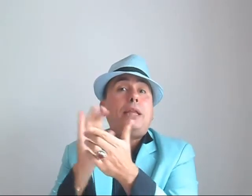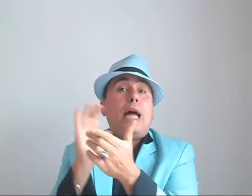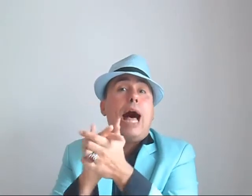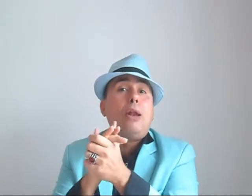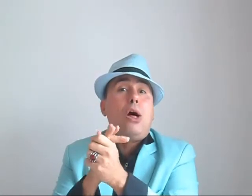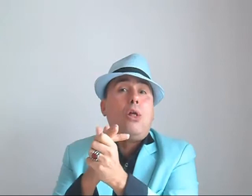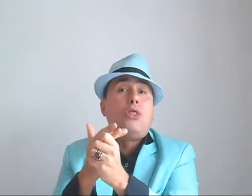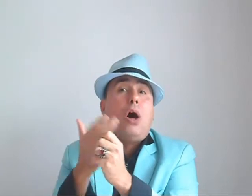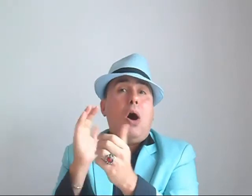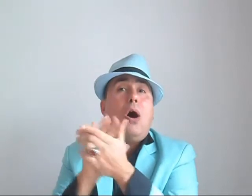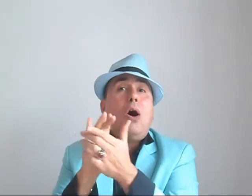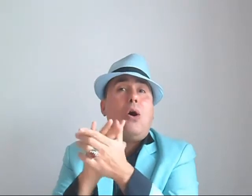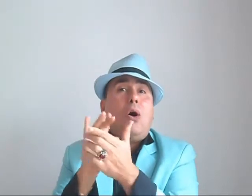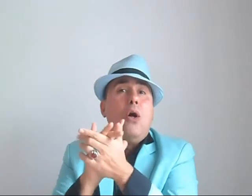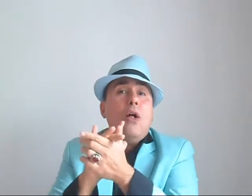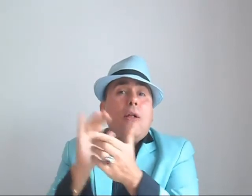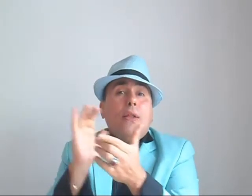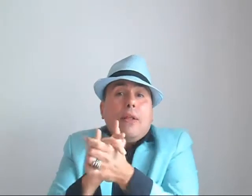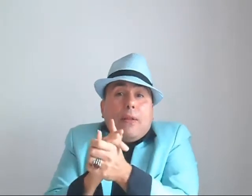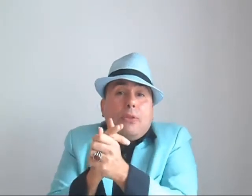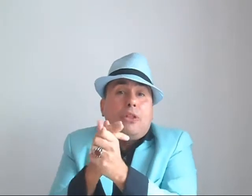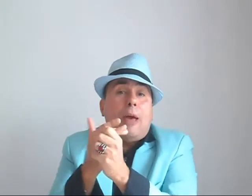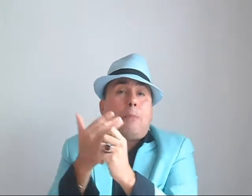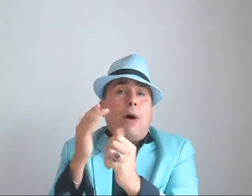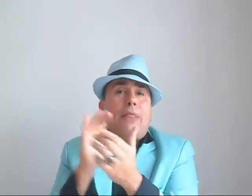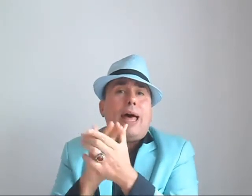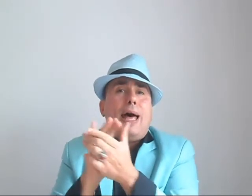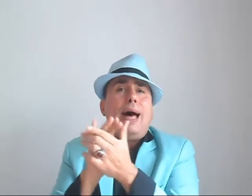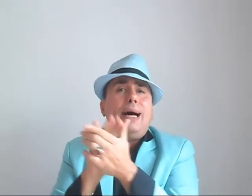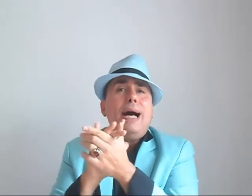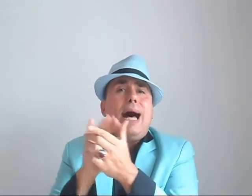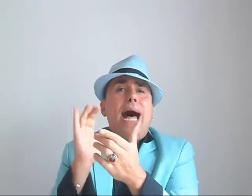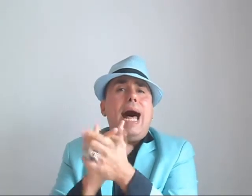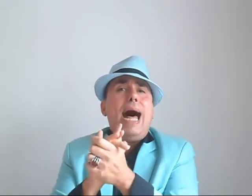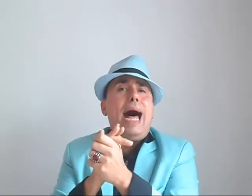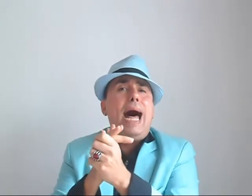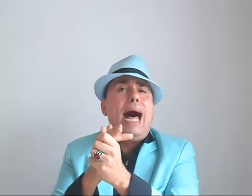los dos. Después de...